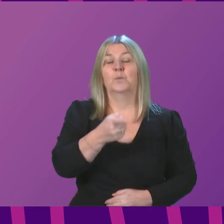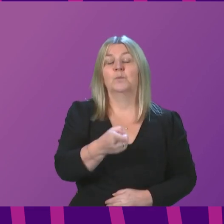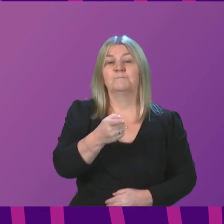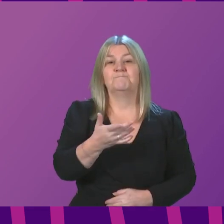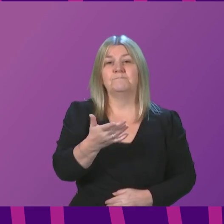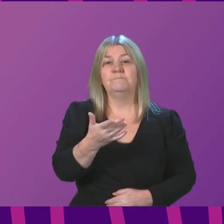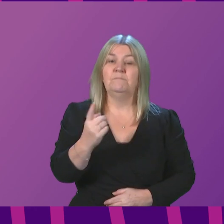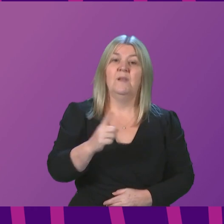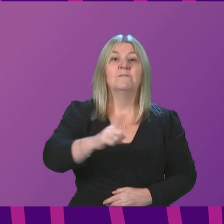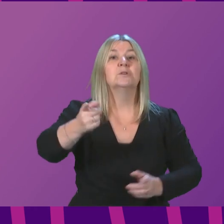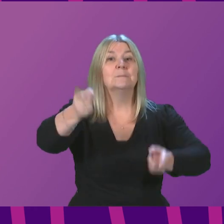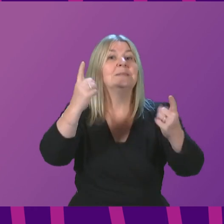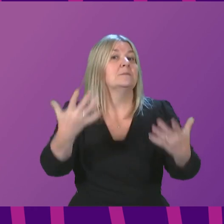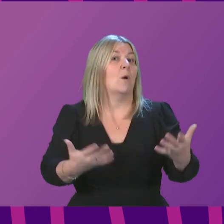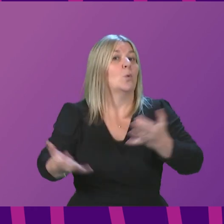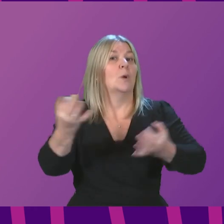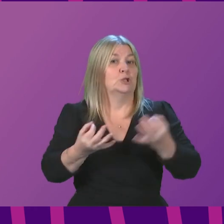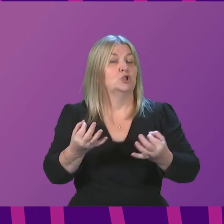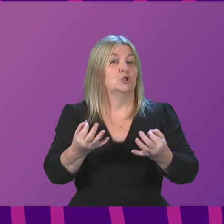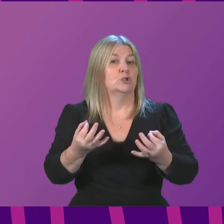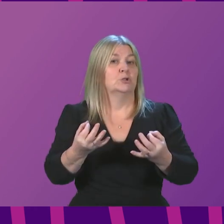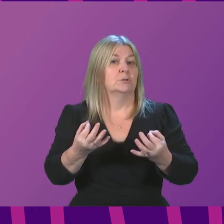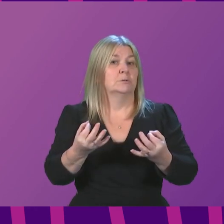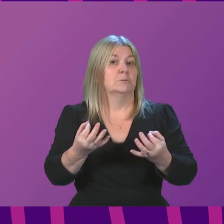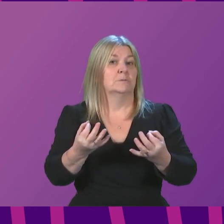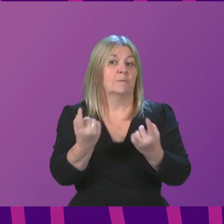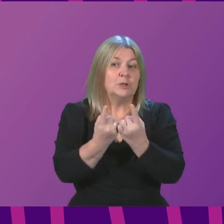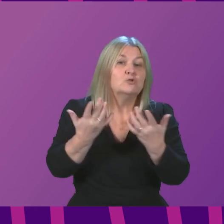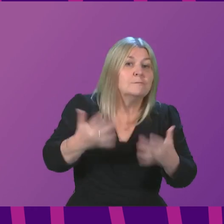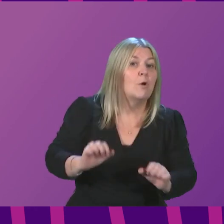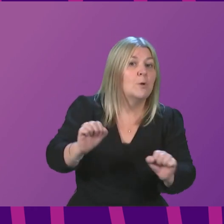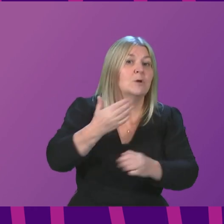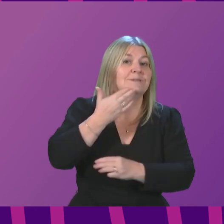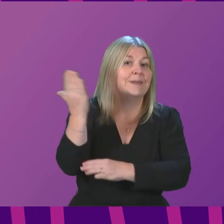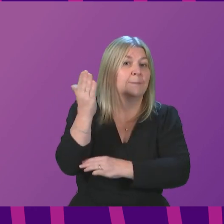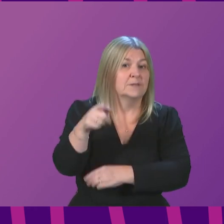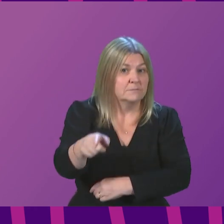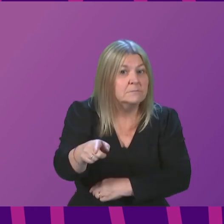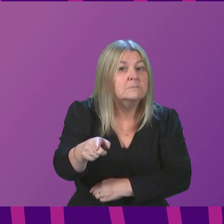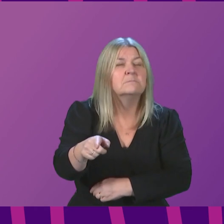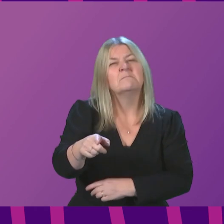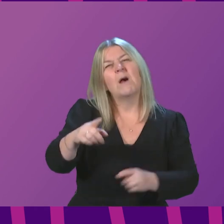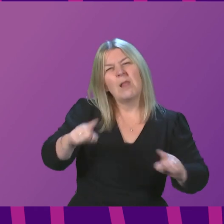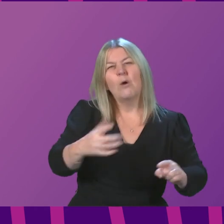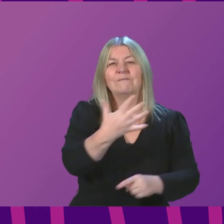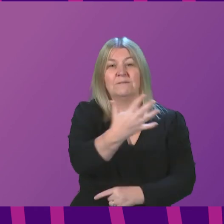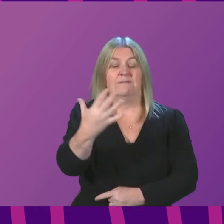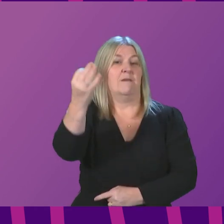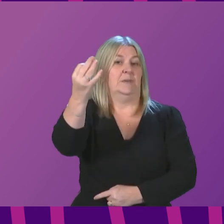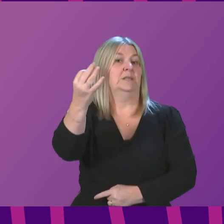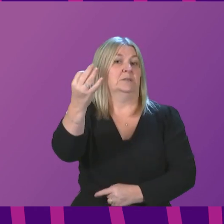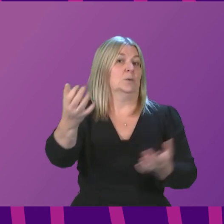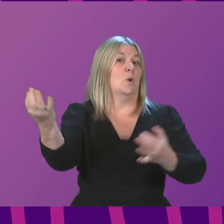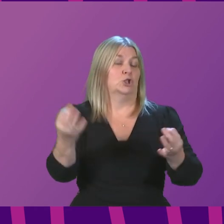Prime Minister will now take questions on the issues raised in her statement. I intend to allow around 55 minutes for